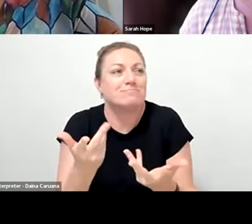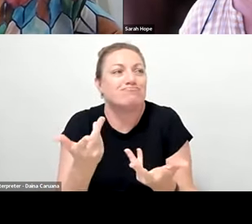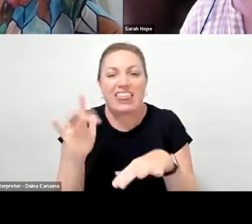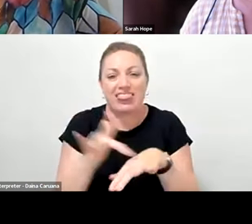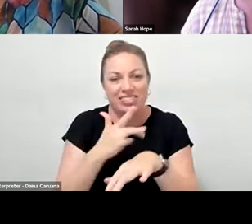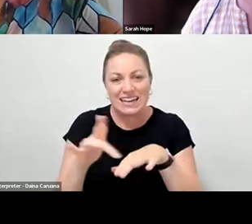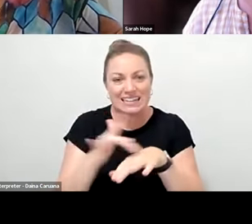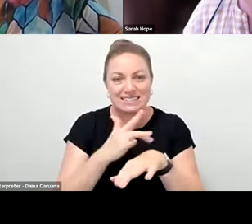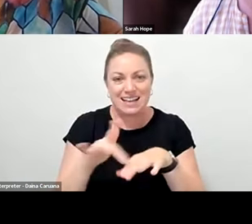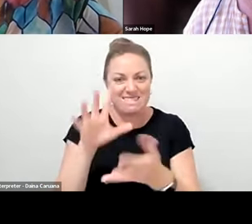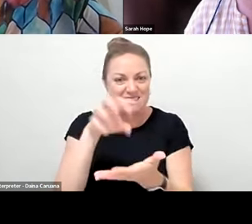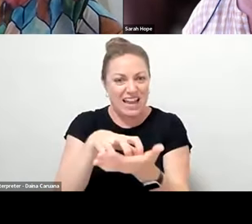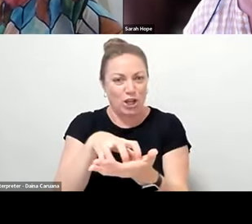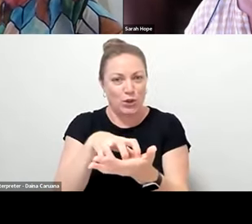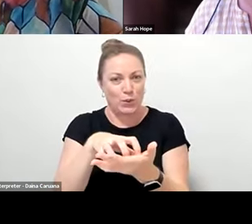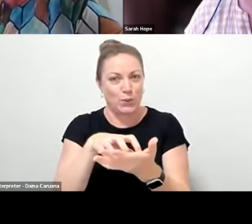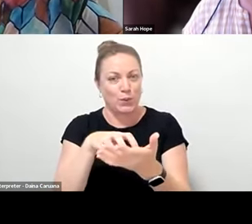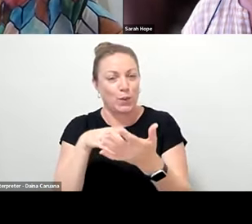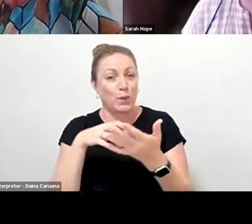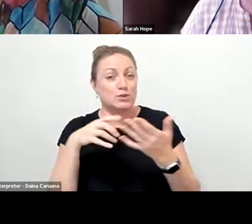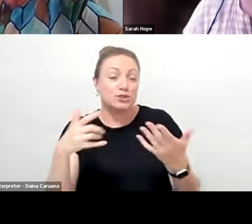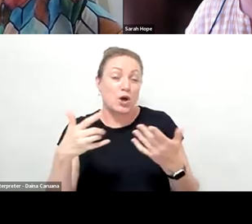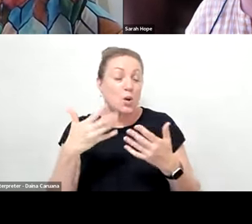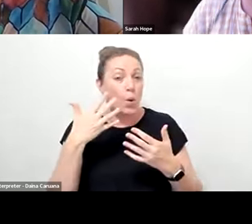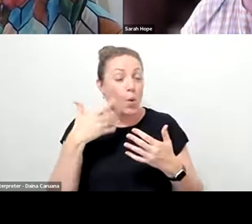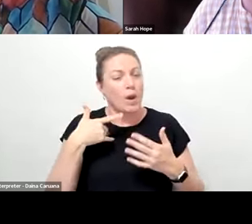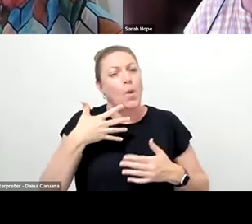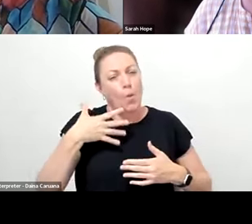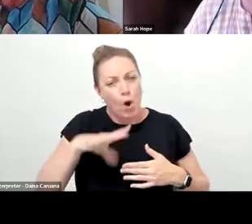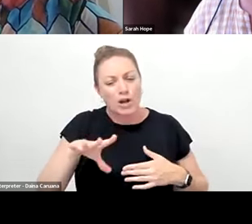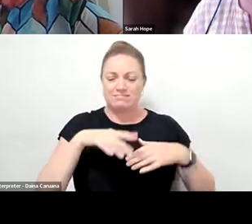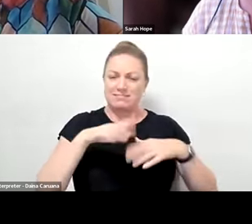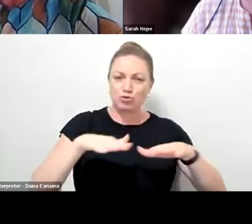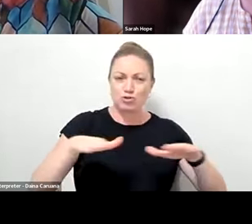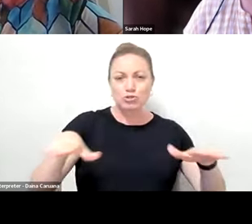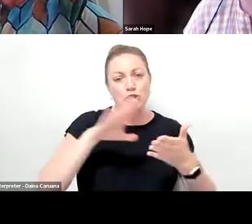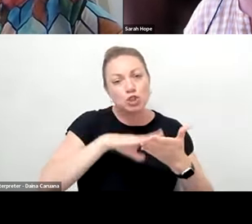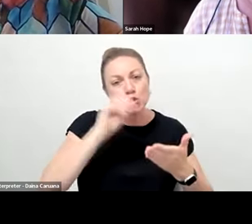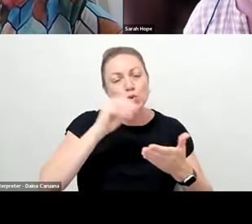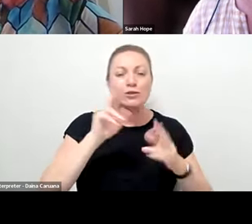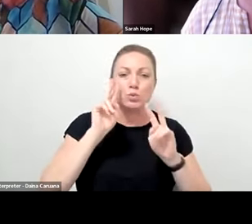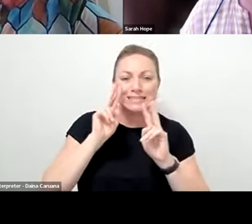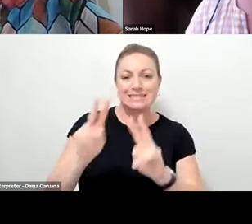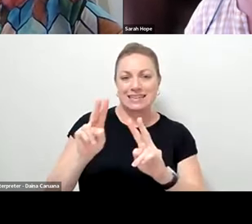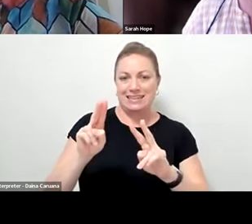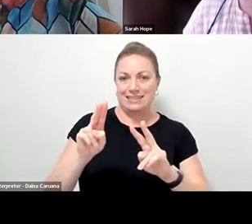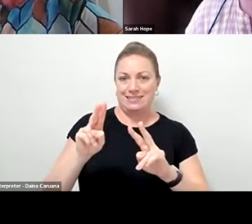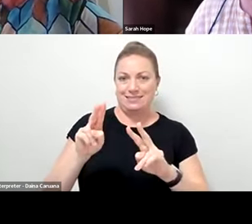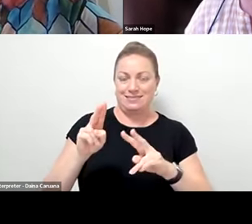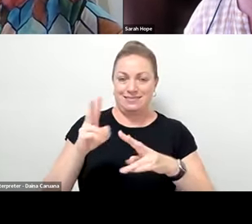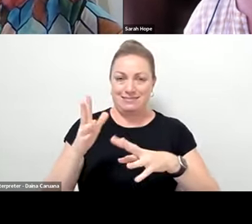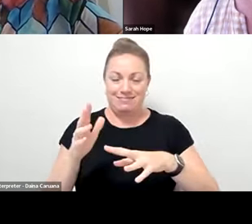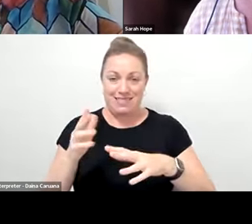get those little people to see the play, it needed to be during the day at school. And I think there were some